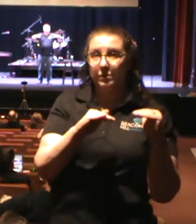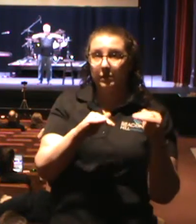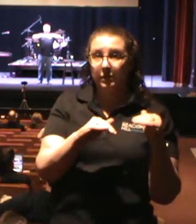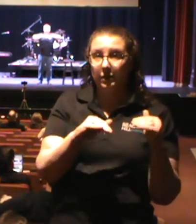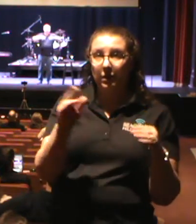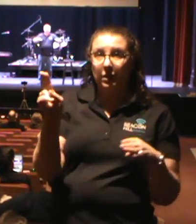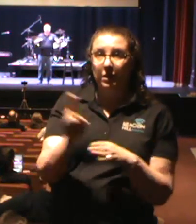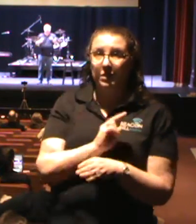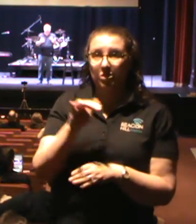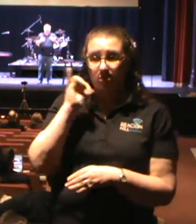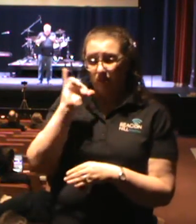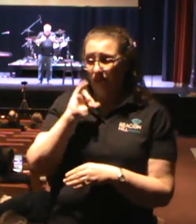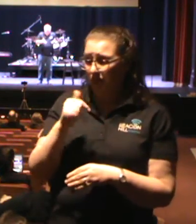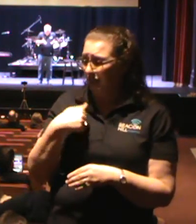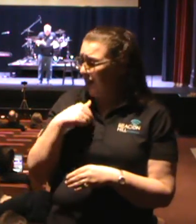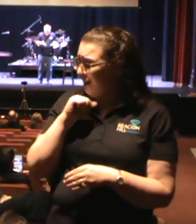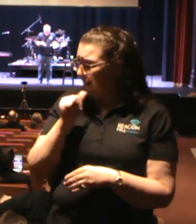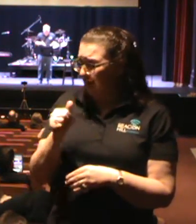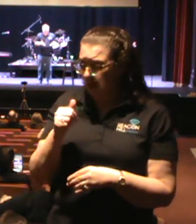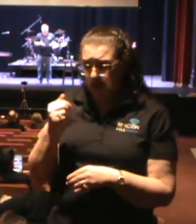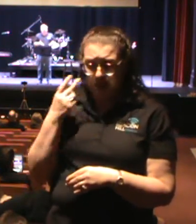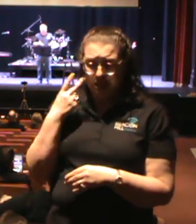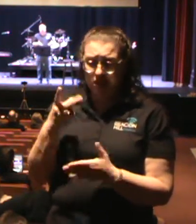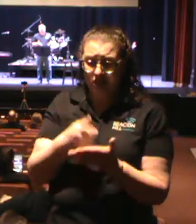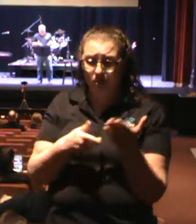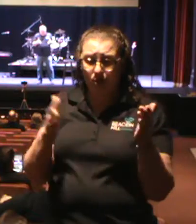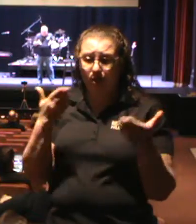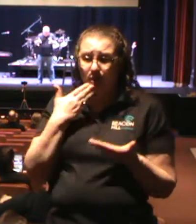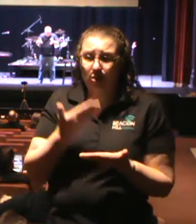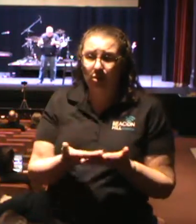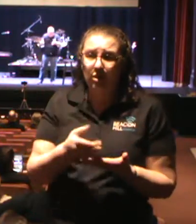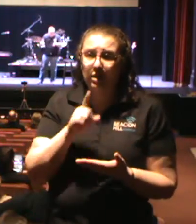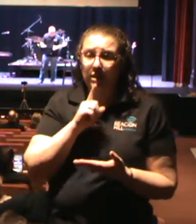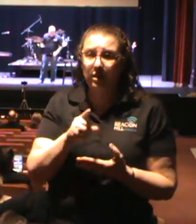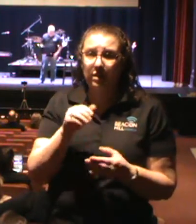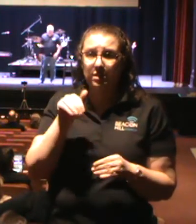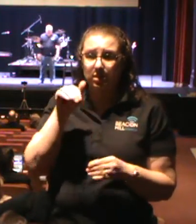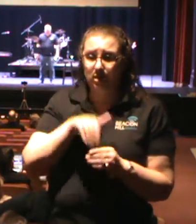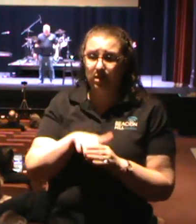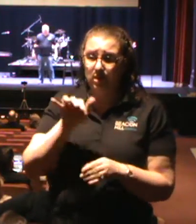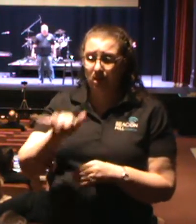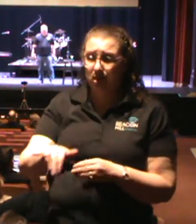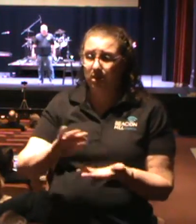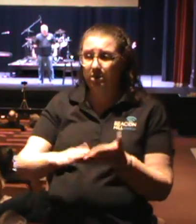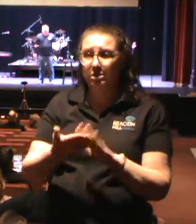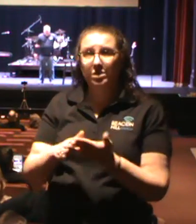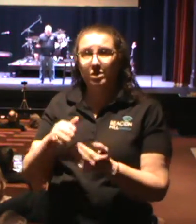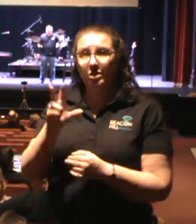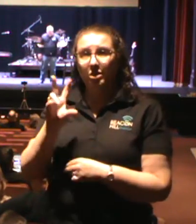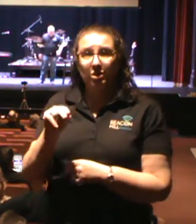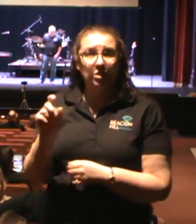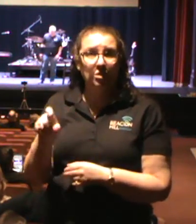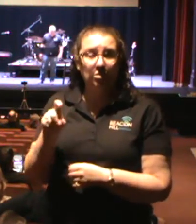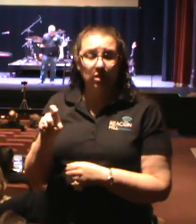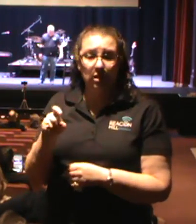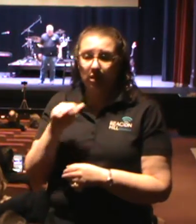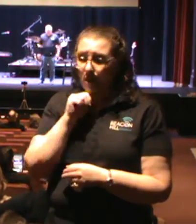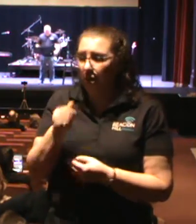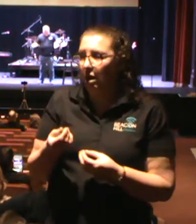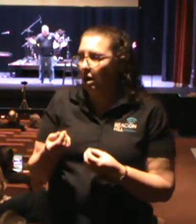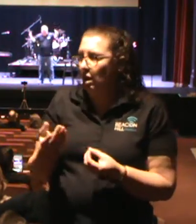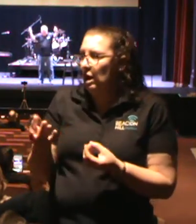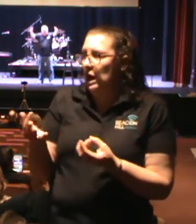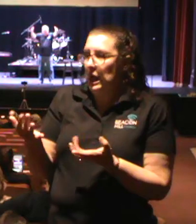I just don't see what good it is in the community that we serve. I just don't see a need for it. Not greedy for money,